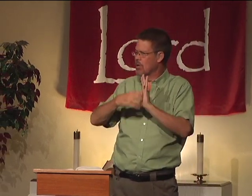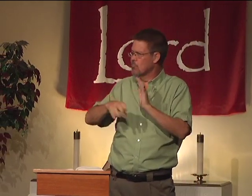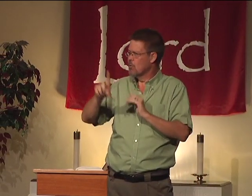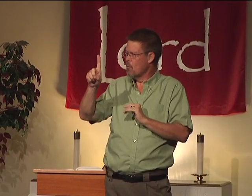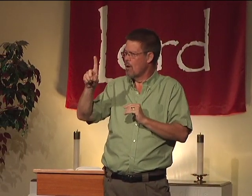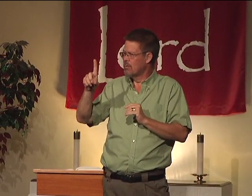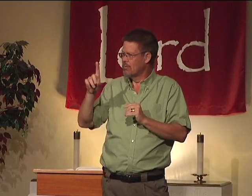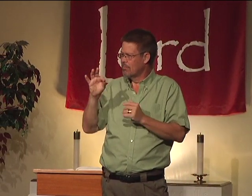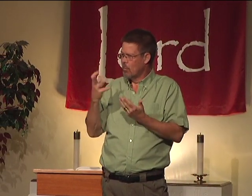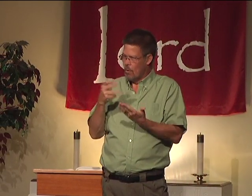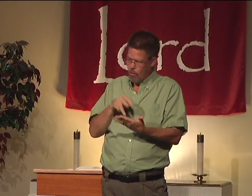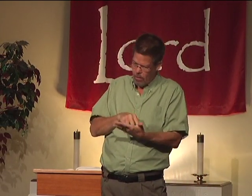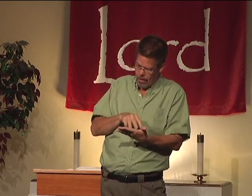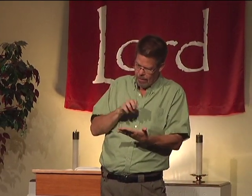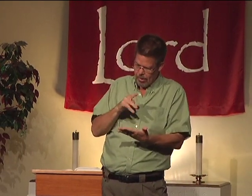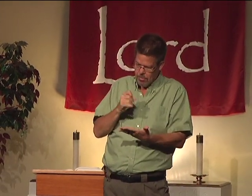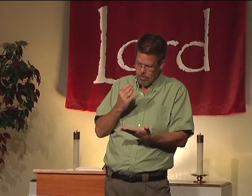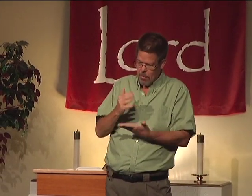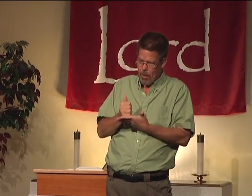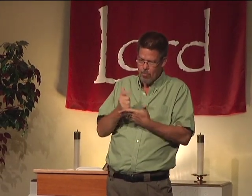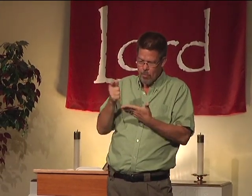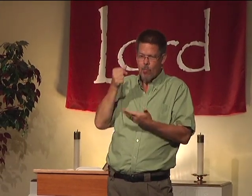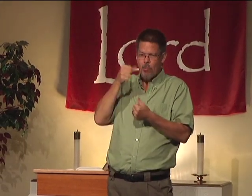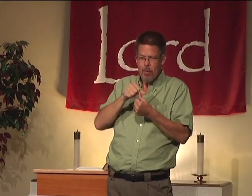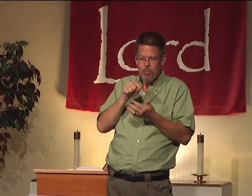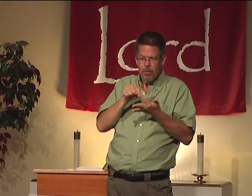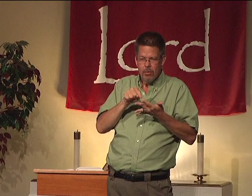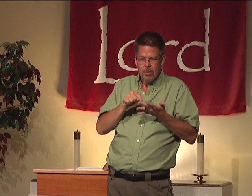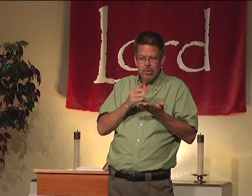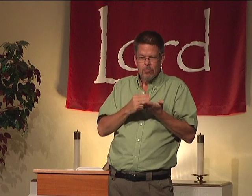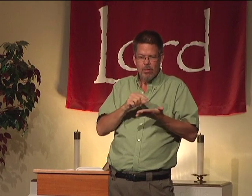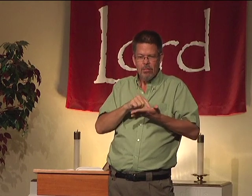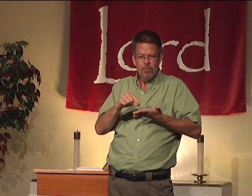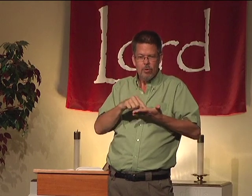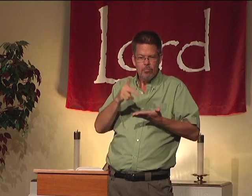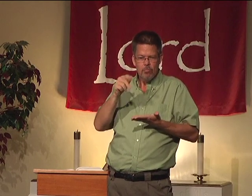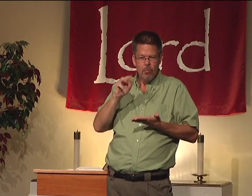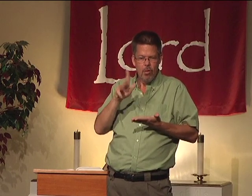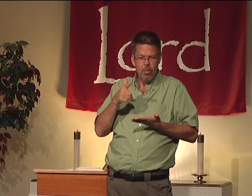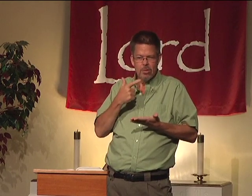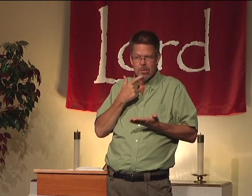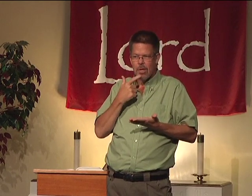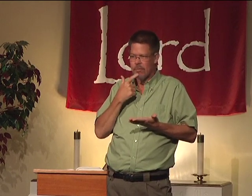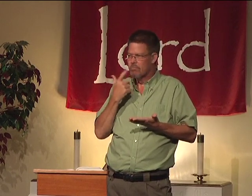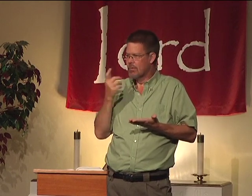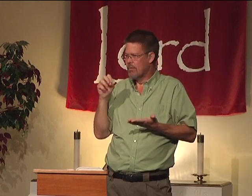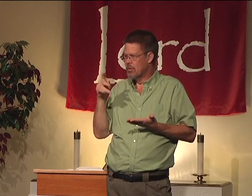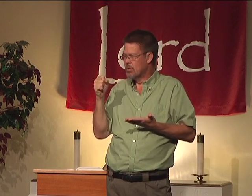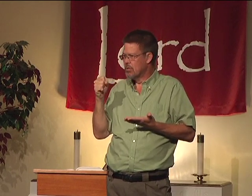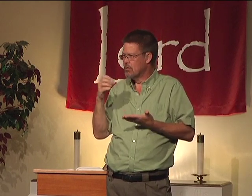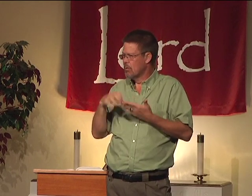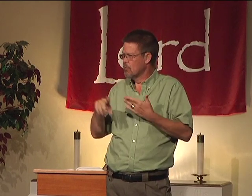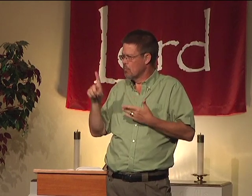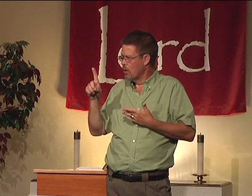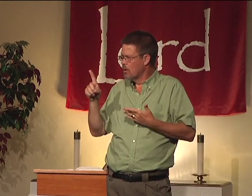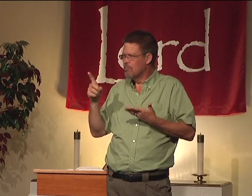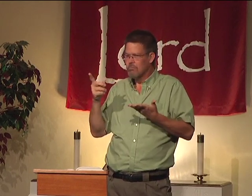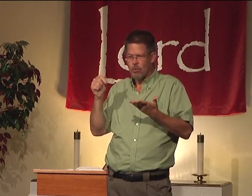Ephesians chapter 1 in your Bible. If want to look at Ephesians, it might help you remember some of those verses that Paul has said. Ephesians